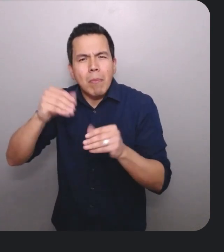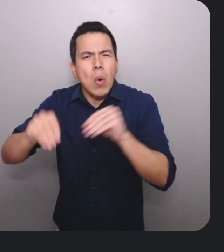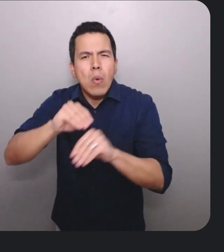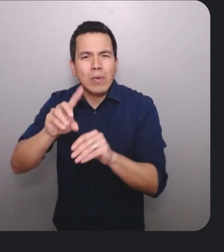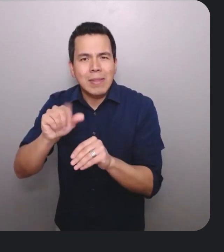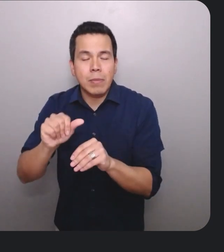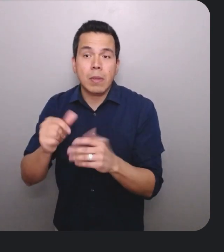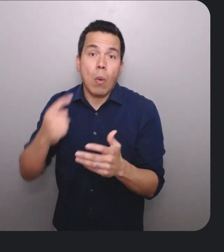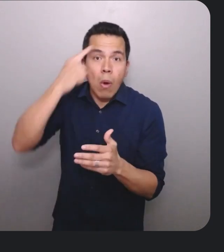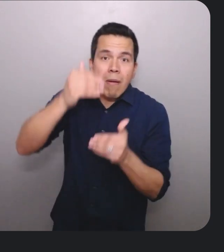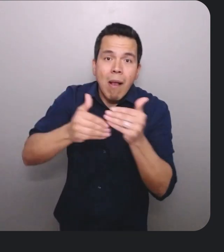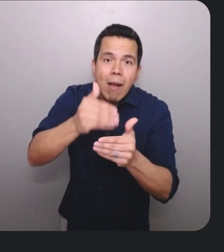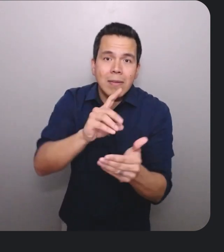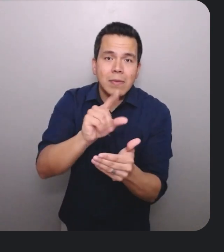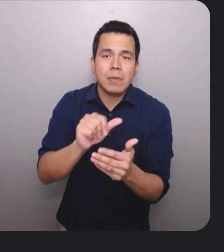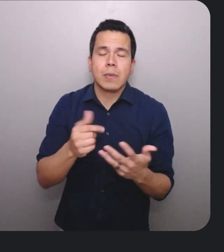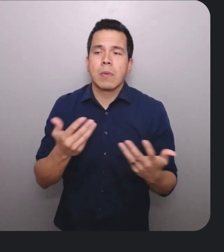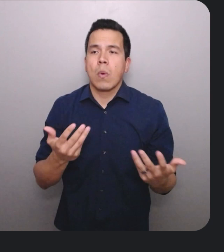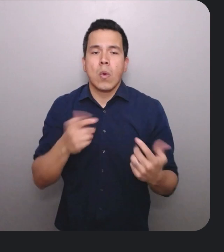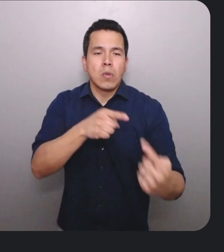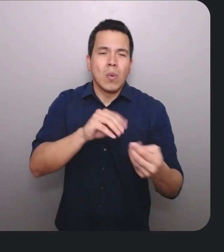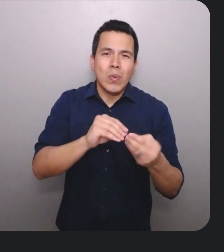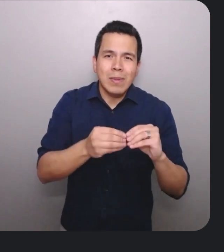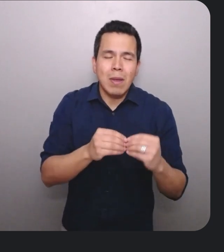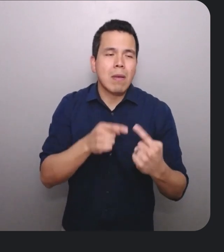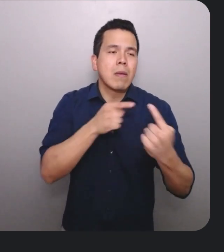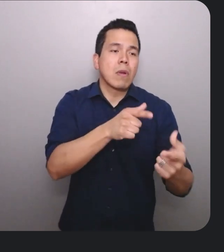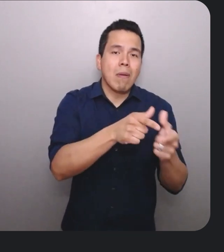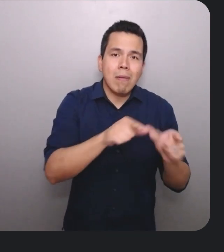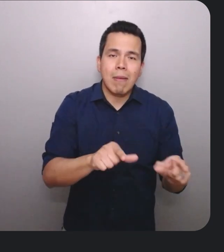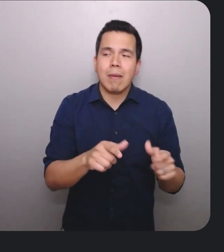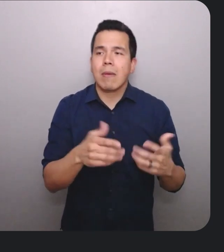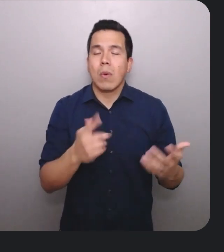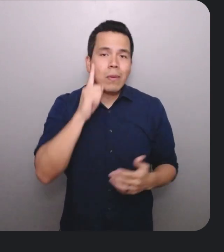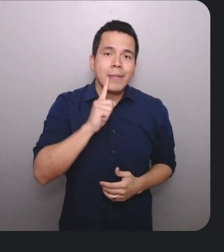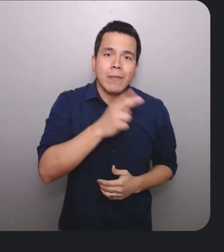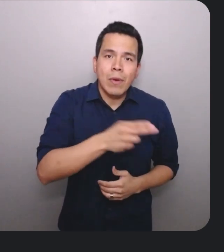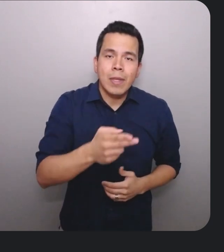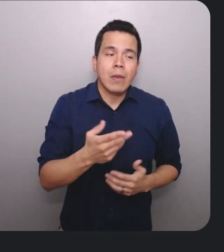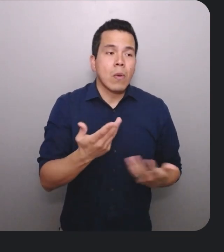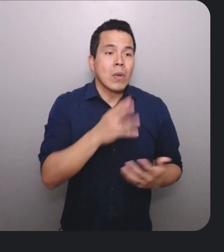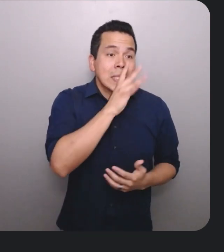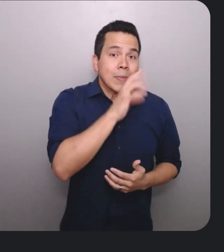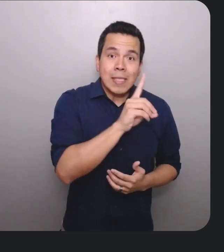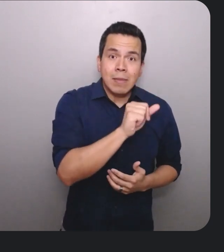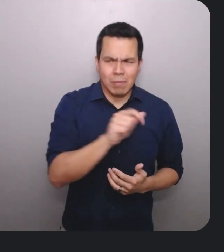It will need to work for people who have cognitive disabilities, difficulty with numbers or difficulty with languages, people who are deaf or hard of hearing, and people with speech